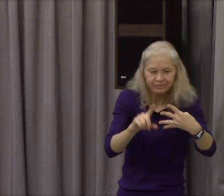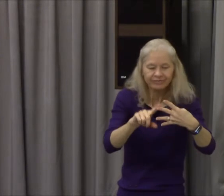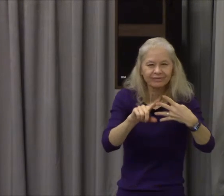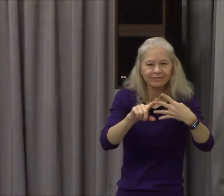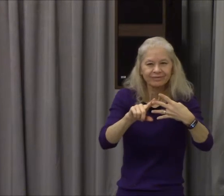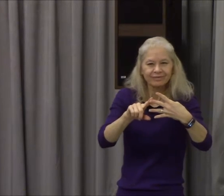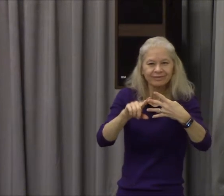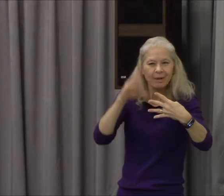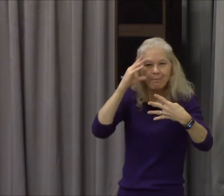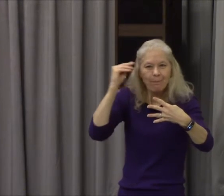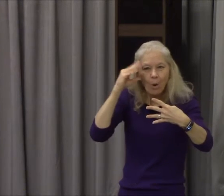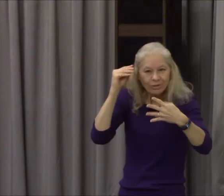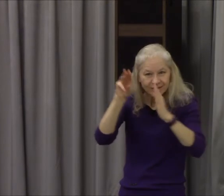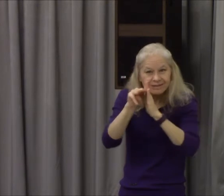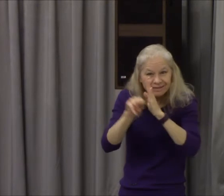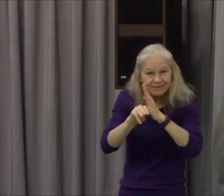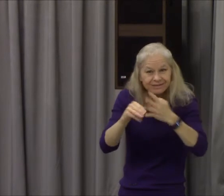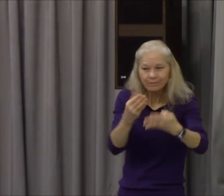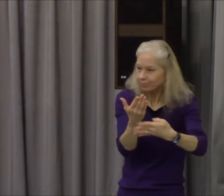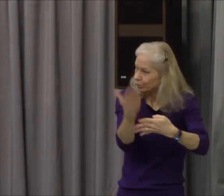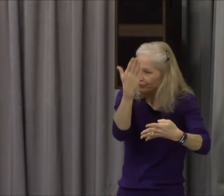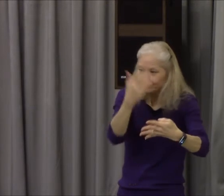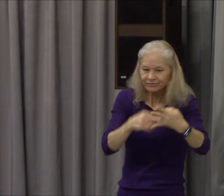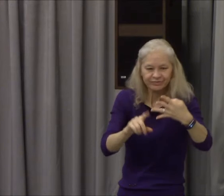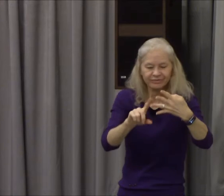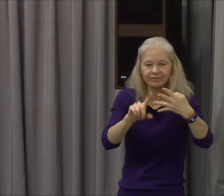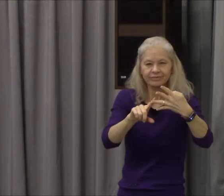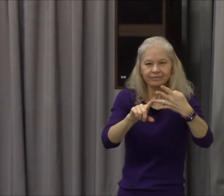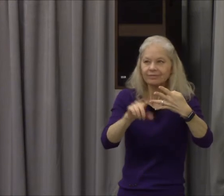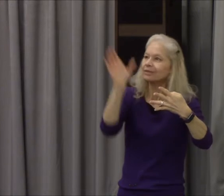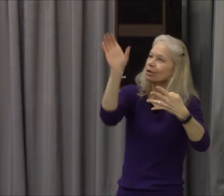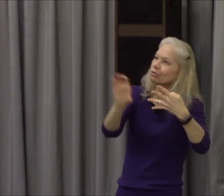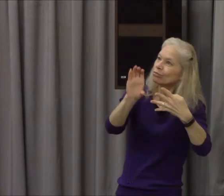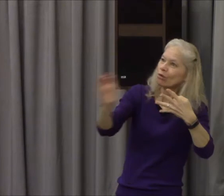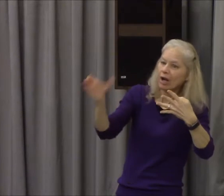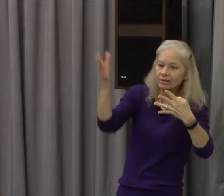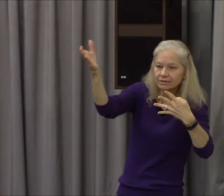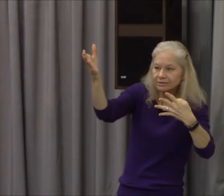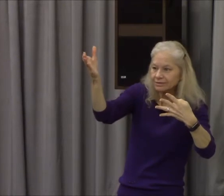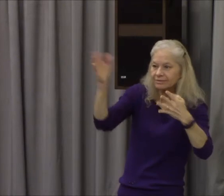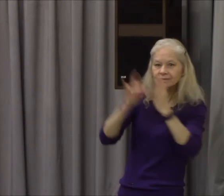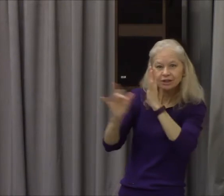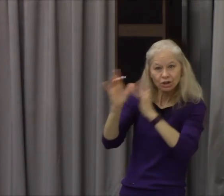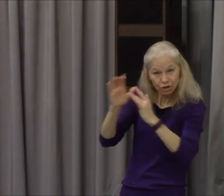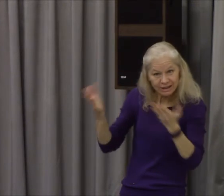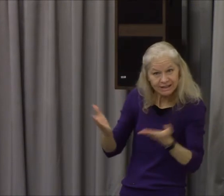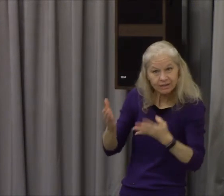heart in every believer and shows him his salvation from sin